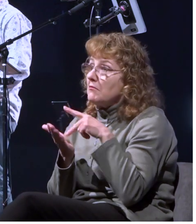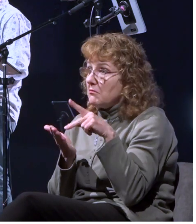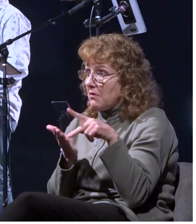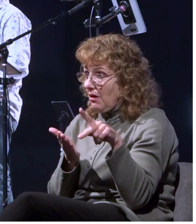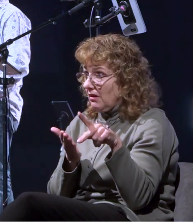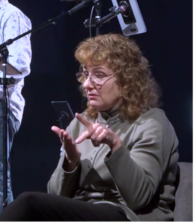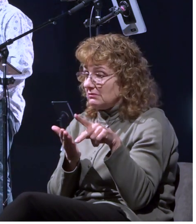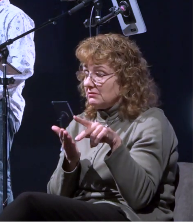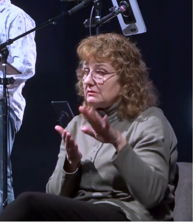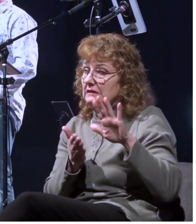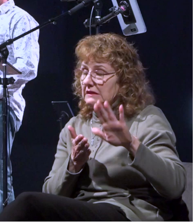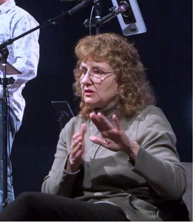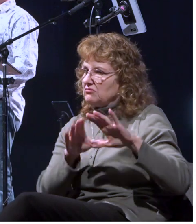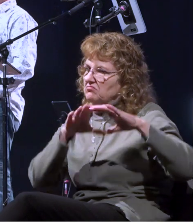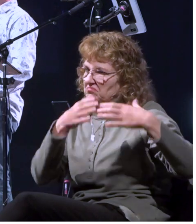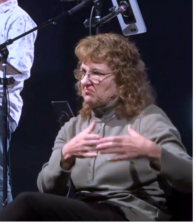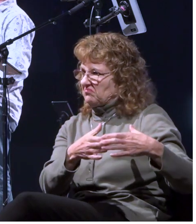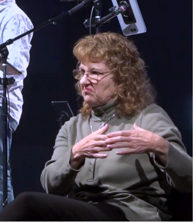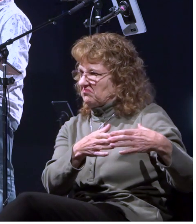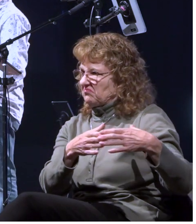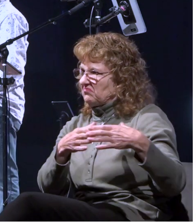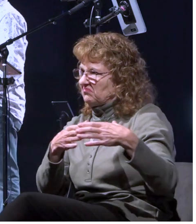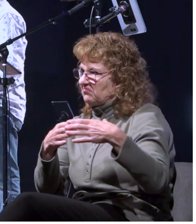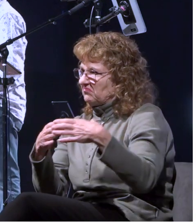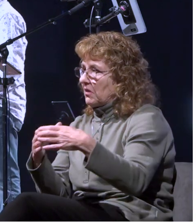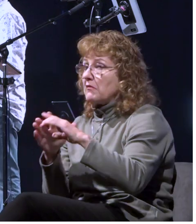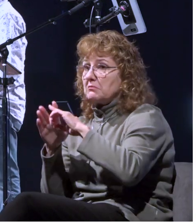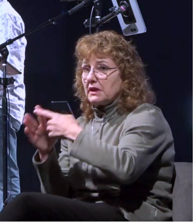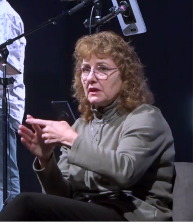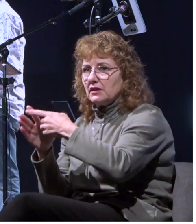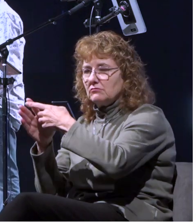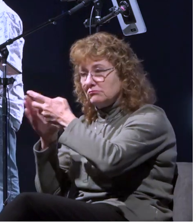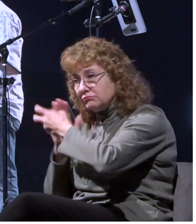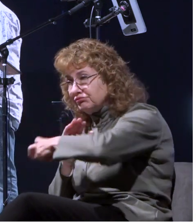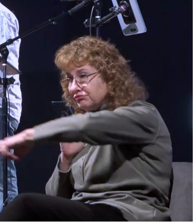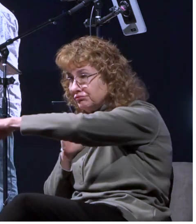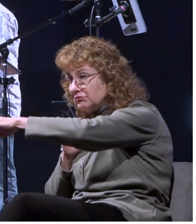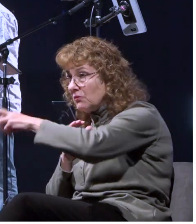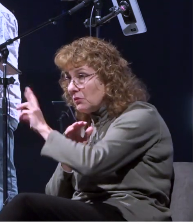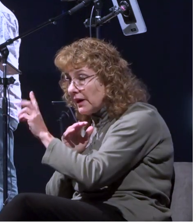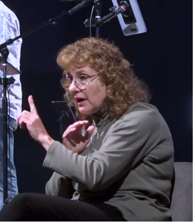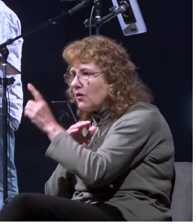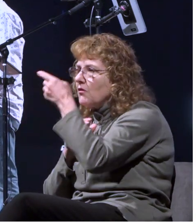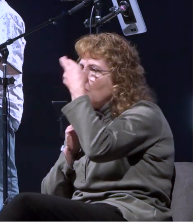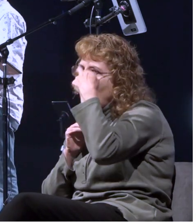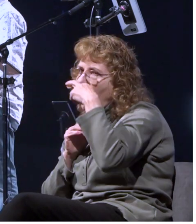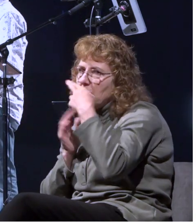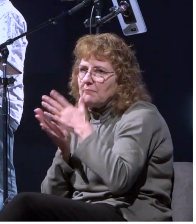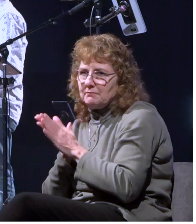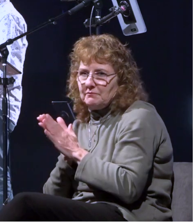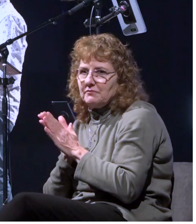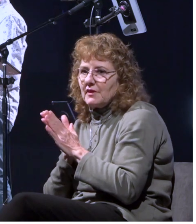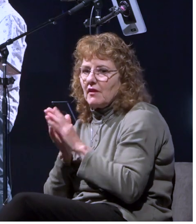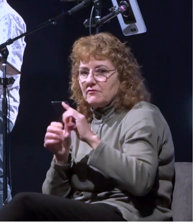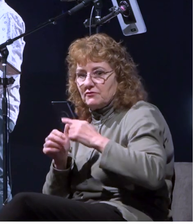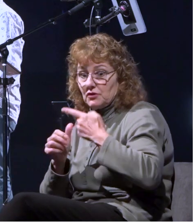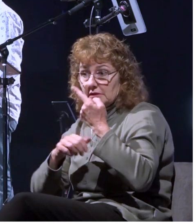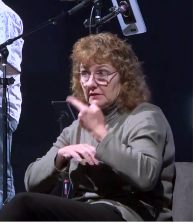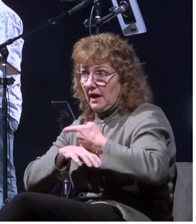are beginning their their trip to rome and uh and this is departure day but as we're going to see